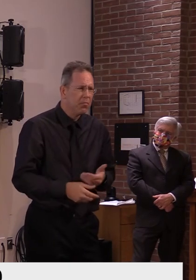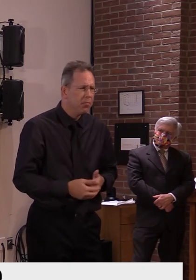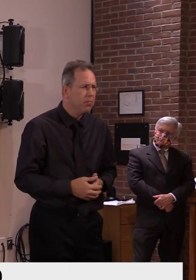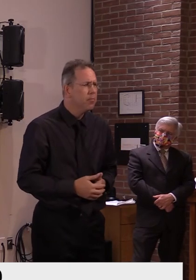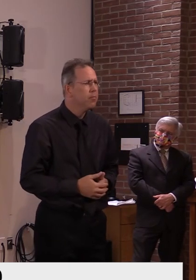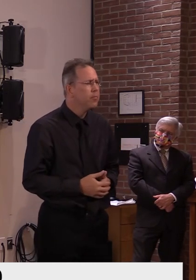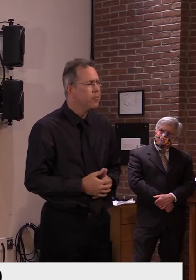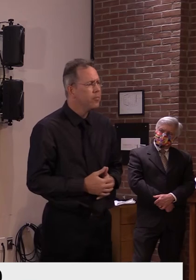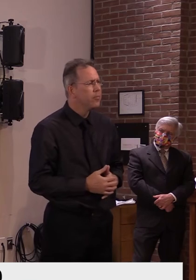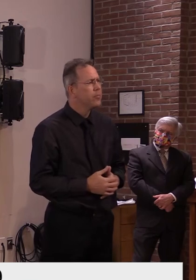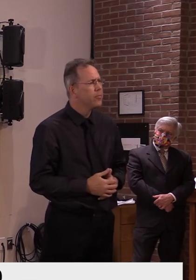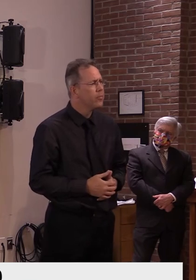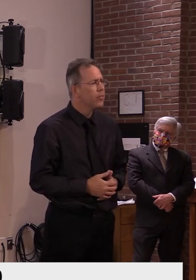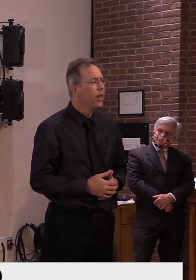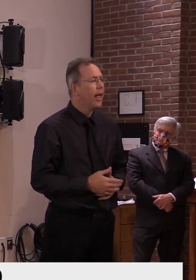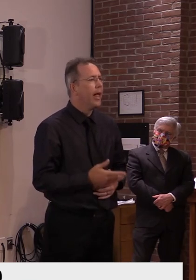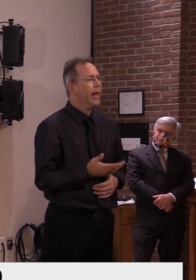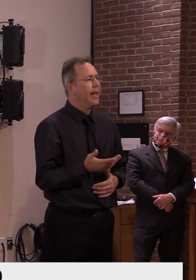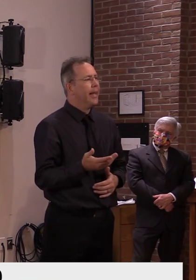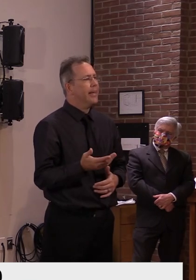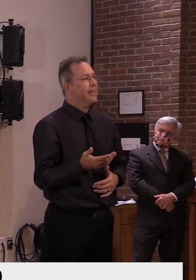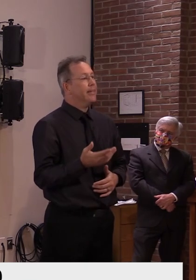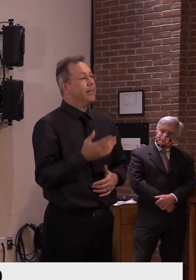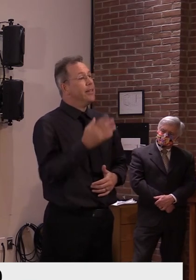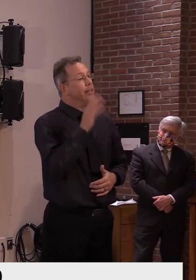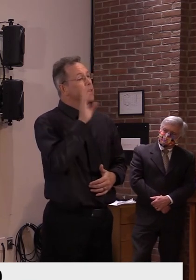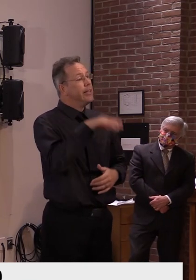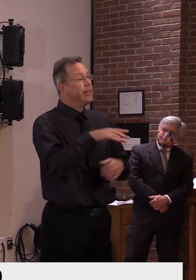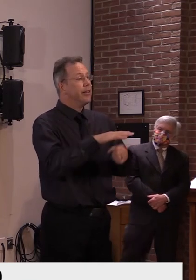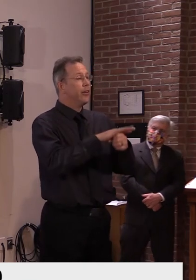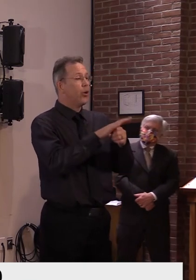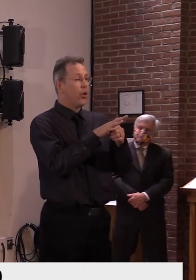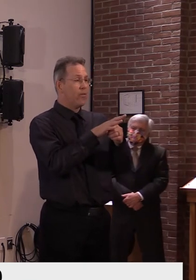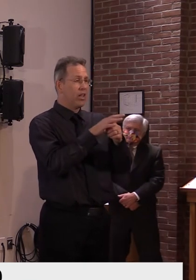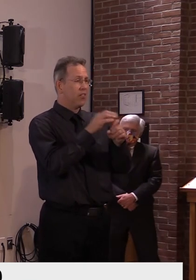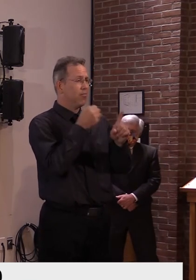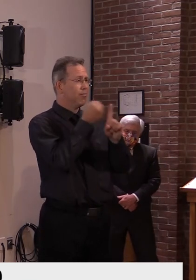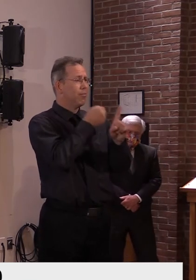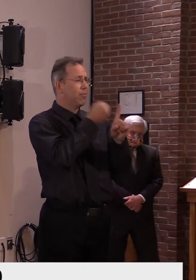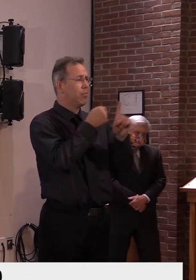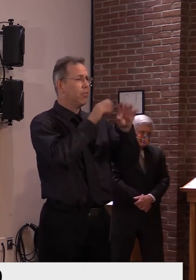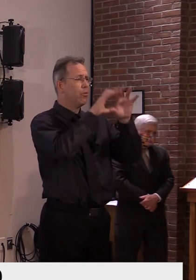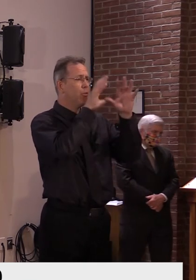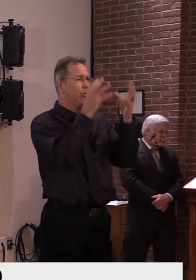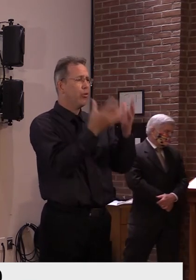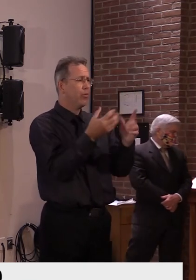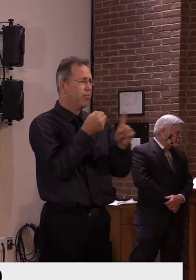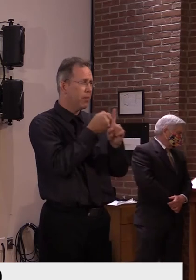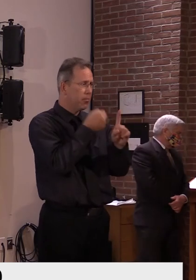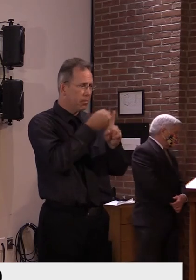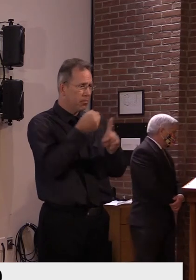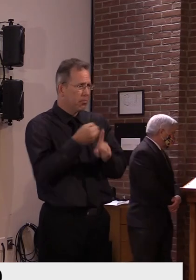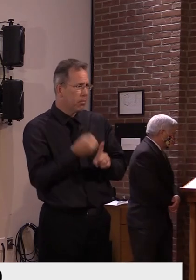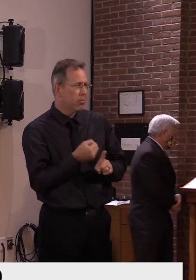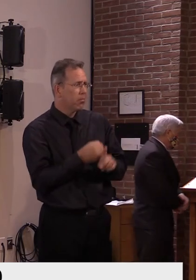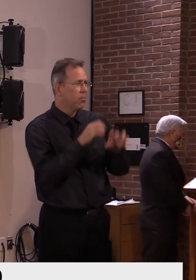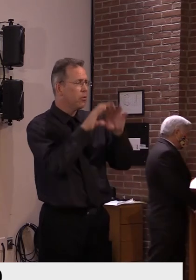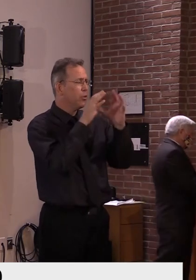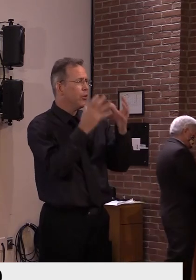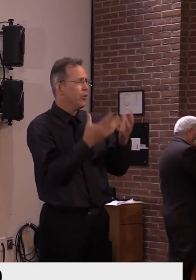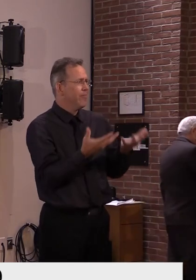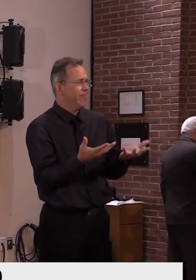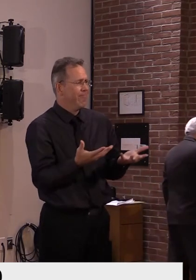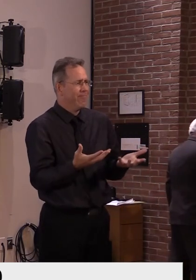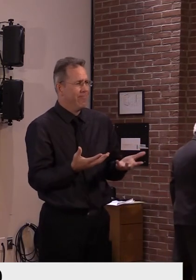worldwide pandemic. And, and I'm not sure that anyone is, is at this point, uh, willing to bid on